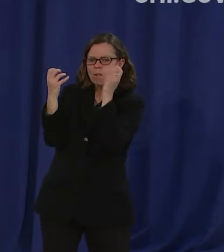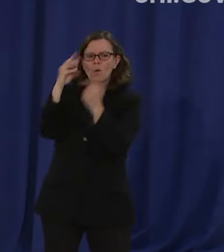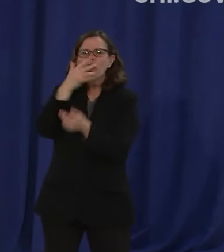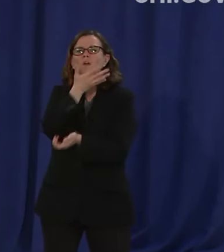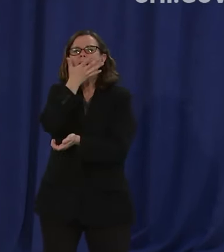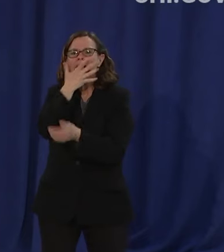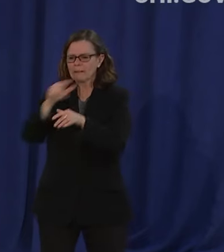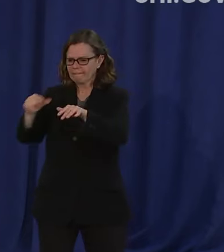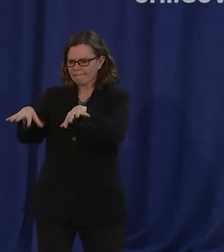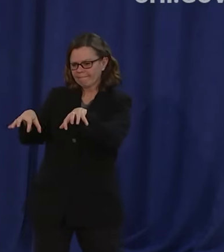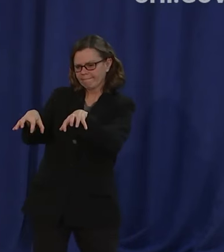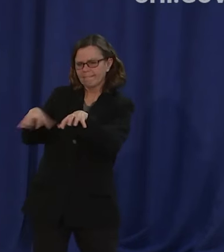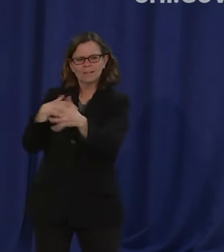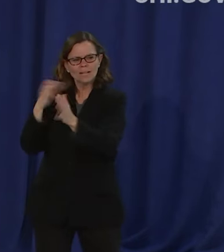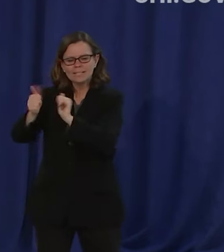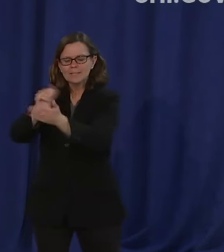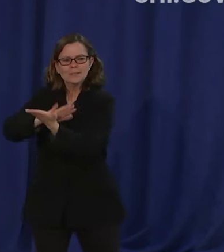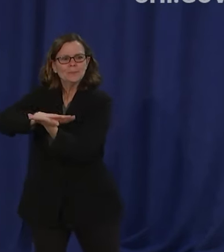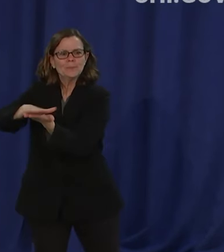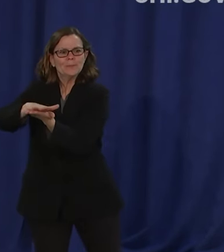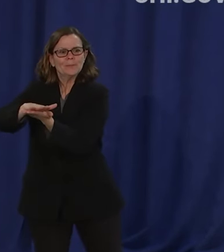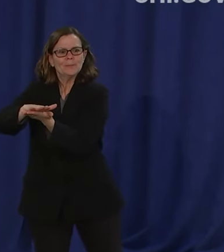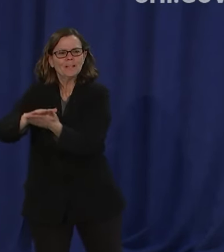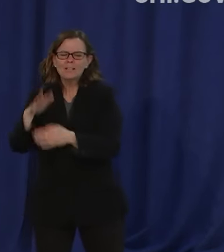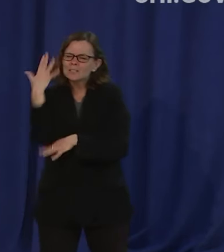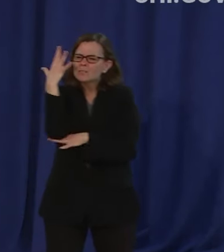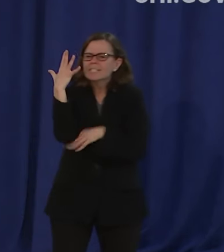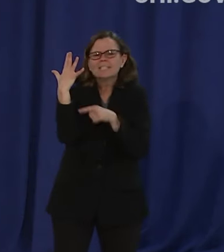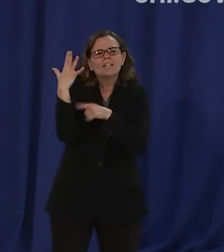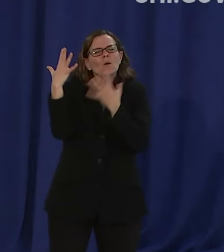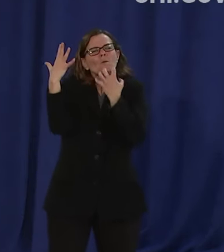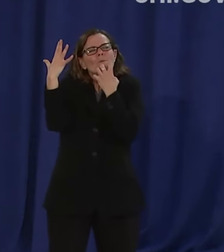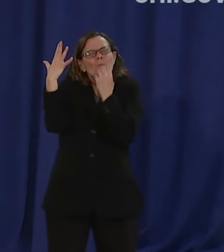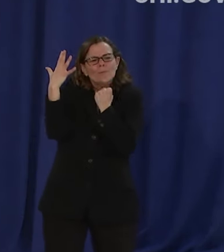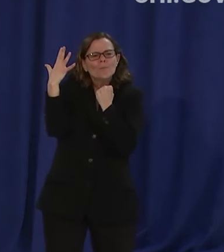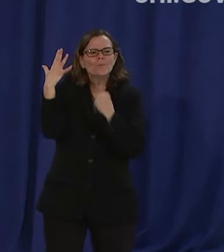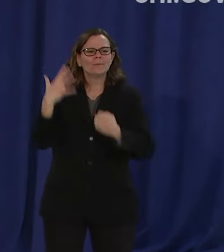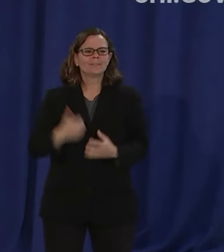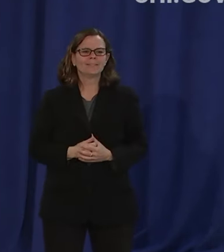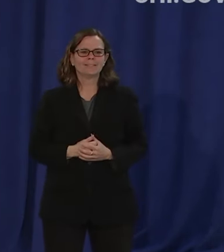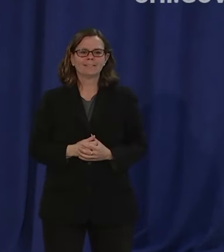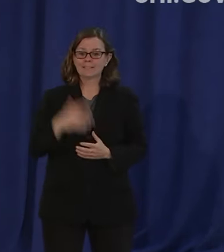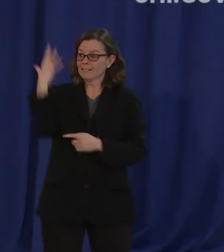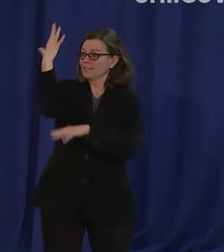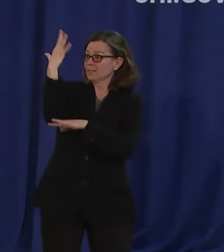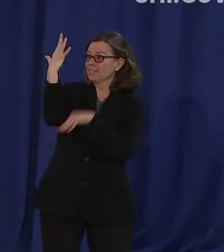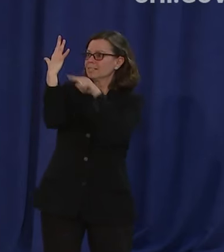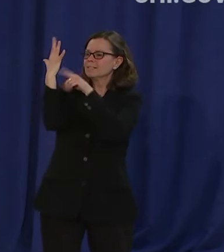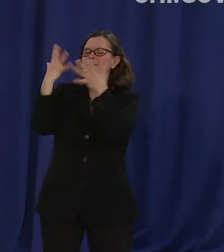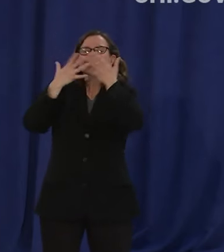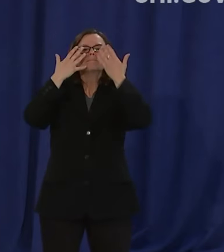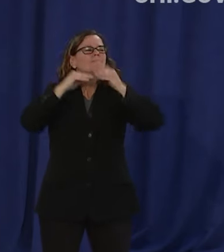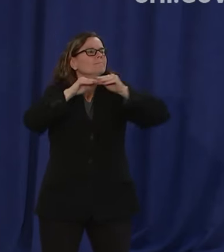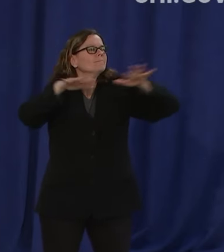trees are vitally important for good air quality so thinking about this moment and what the lessons are